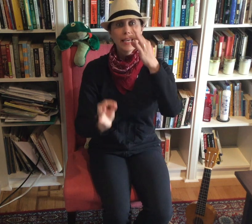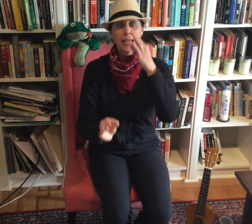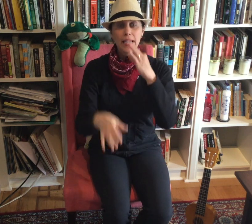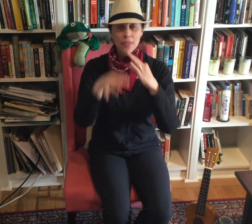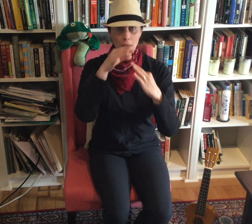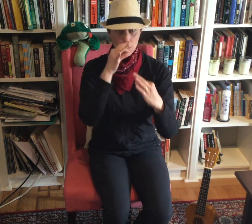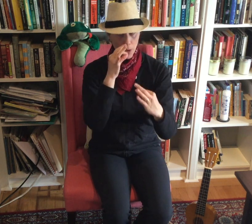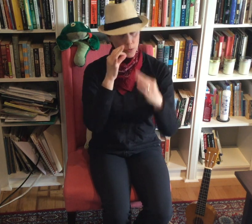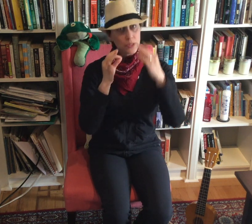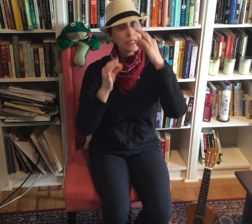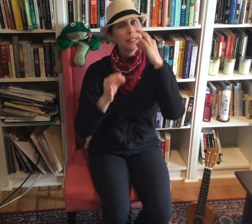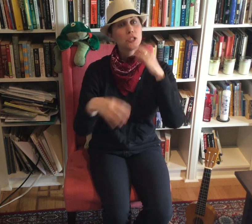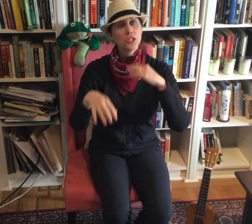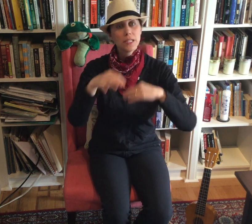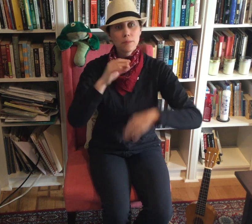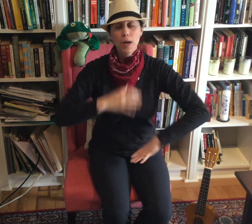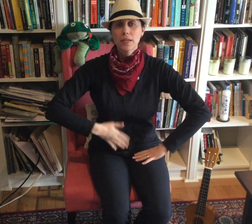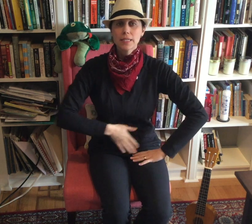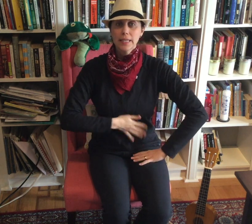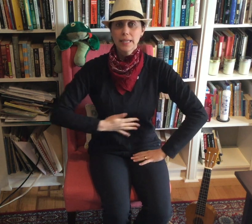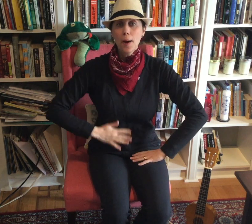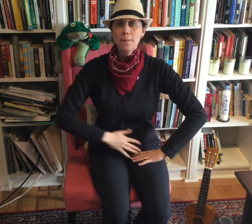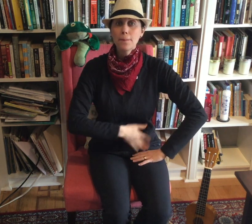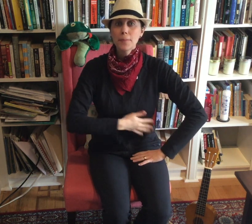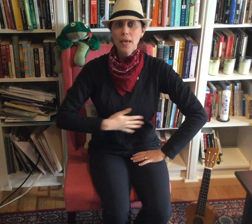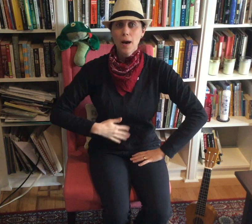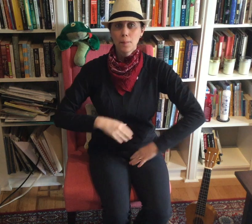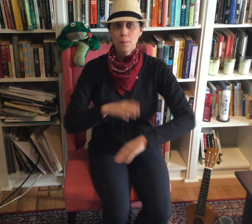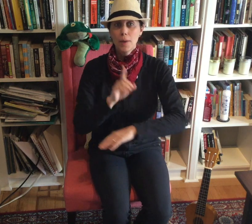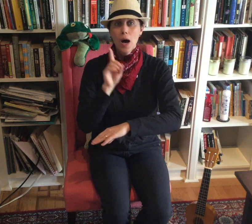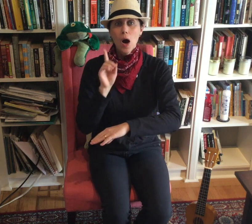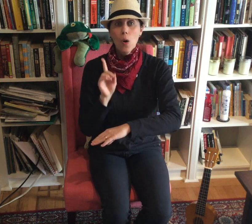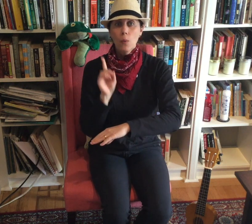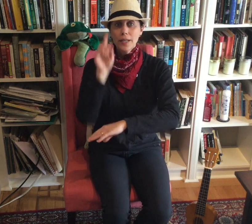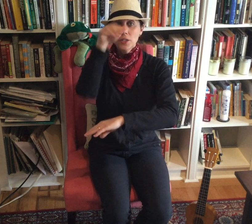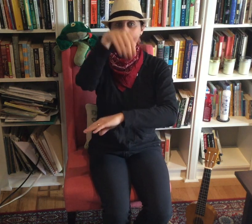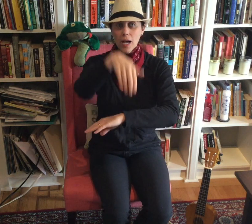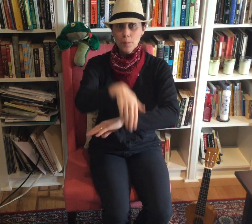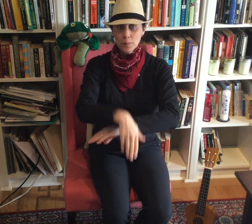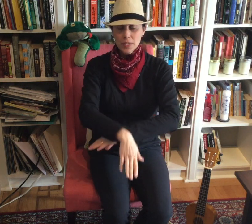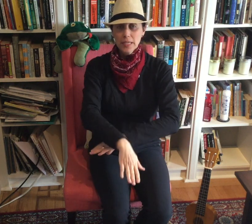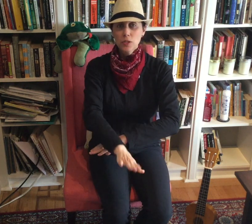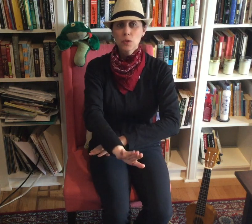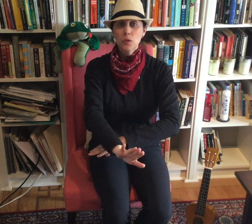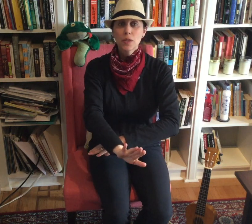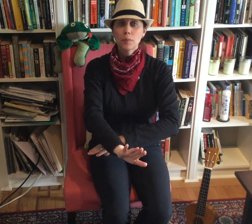the most delicious bugs, yum yum. One jumped into the